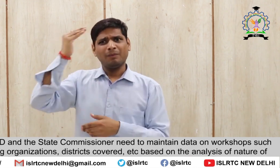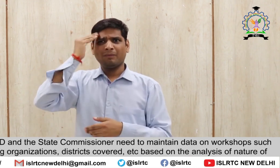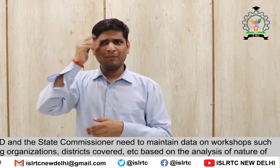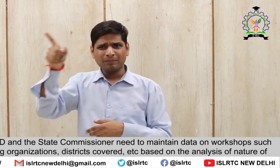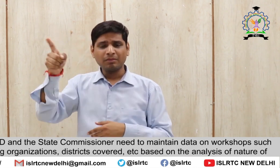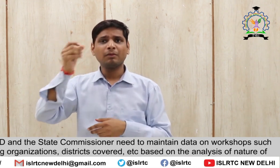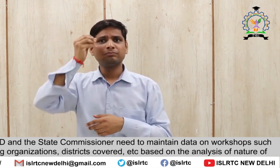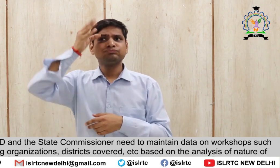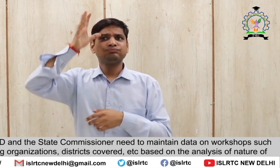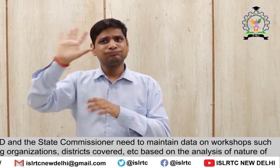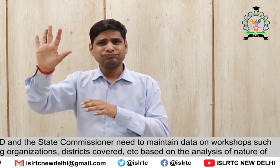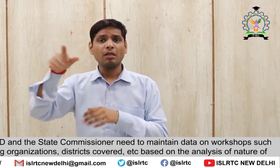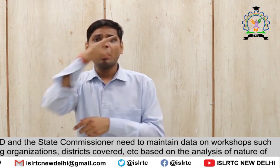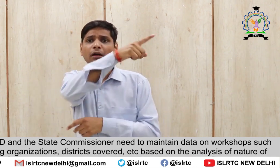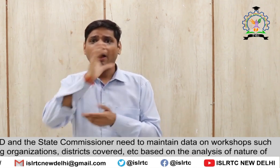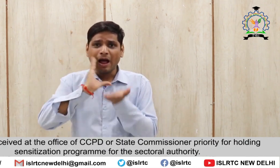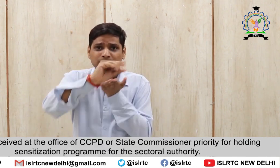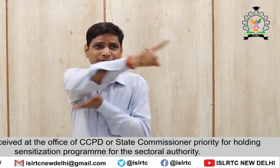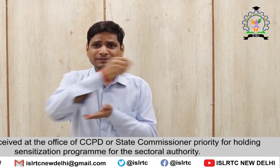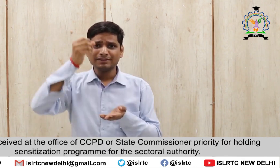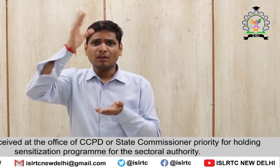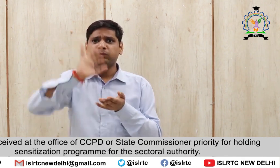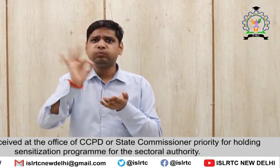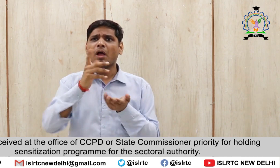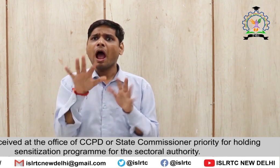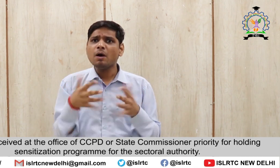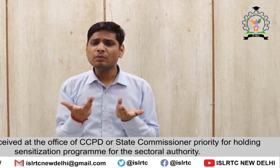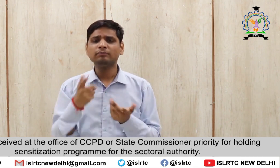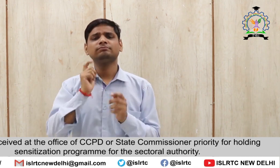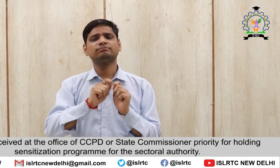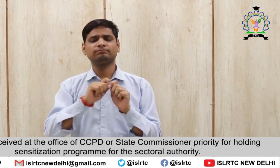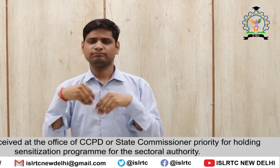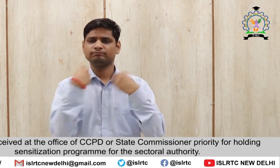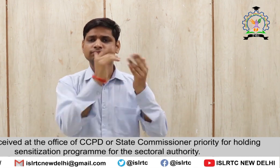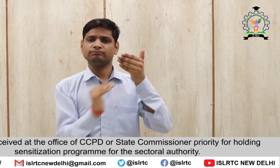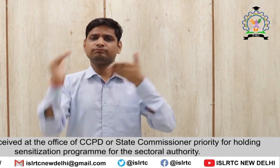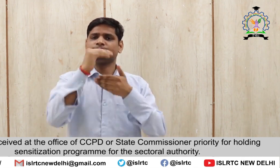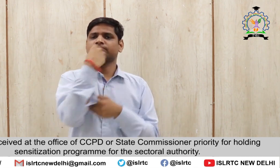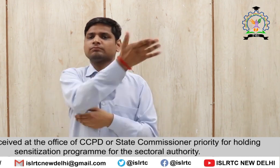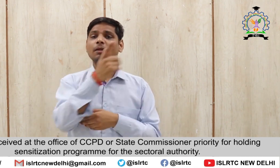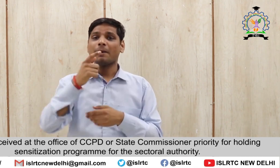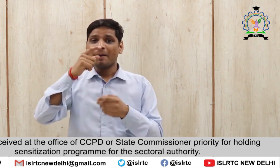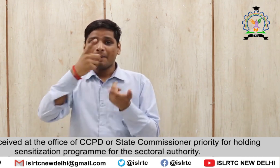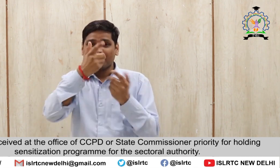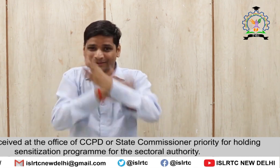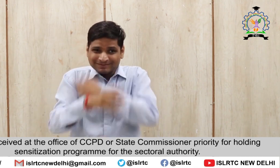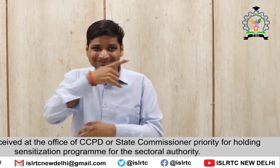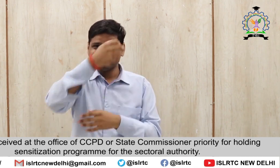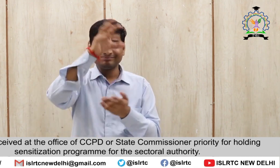Etc Based on the analysis Of nature of complaint Received At the office of CCPD Or state commissioner Priority For holding